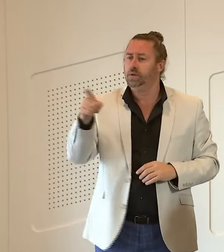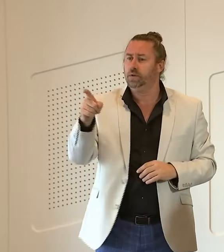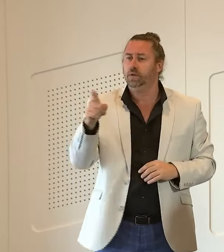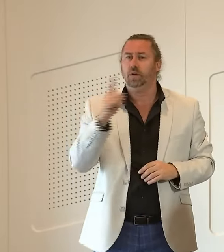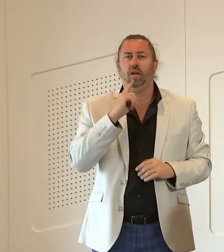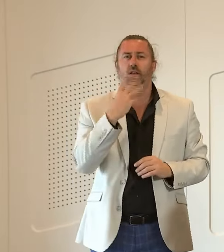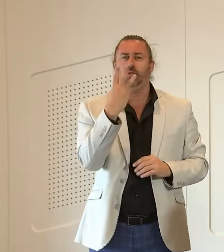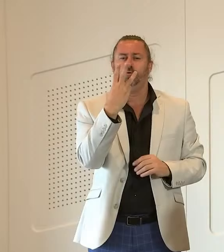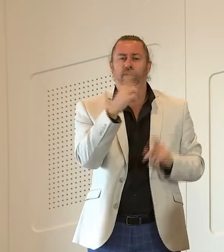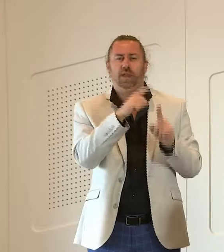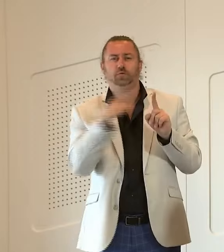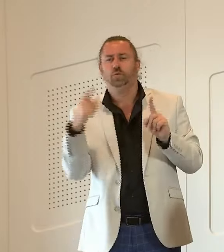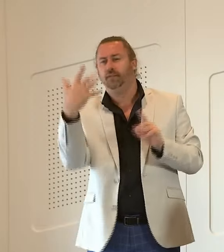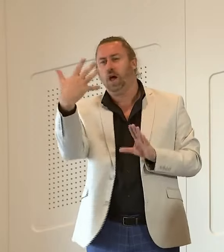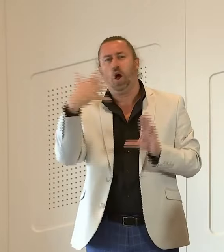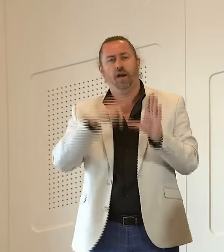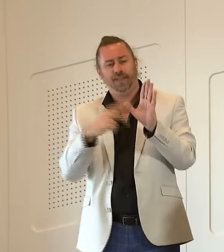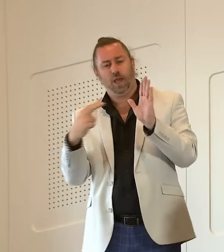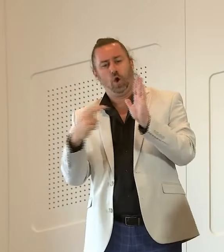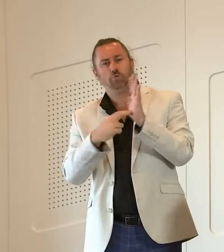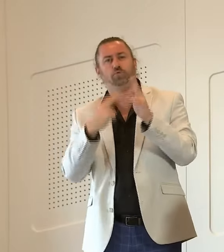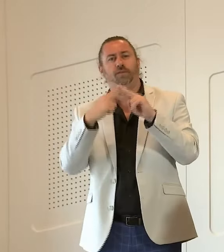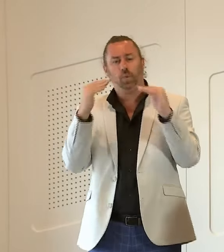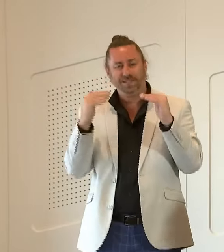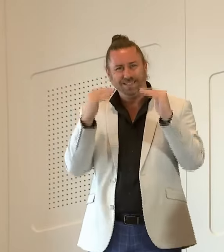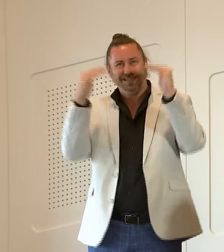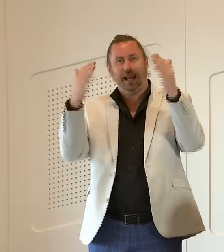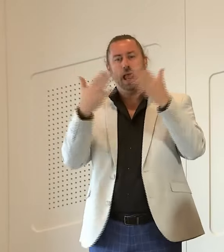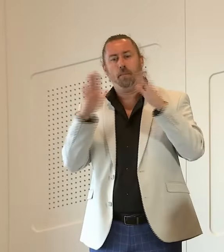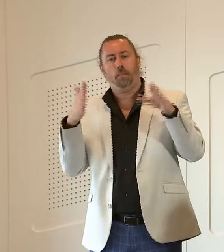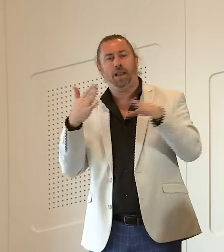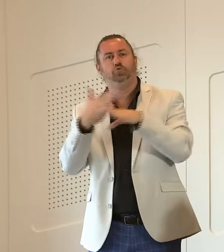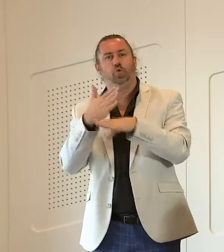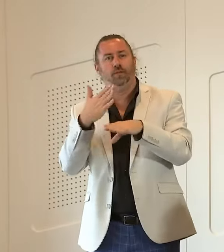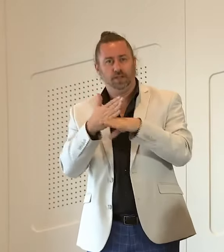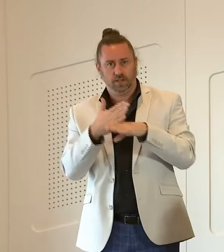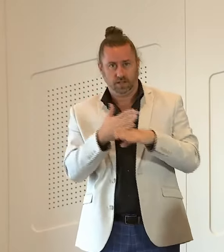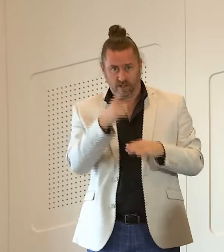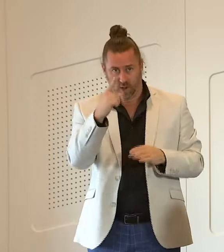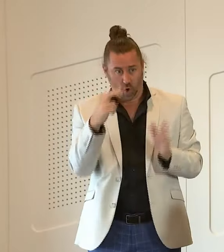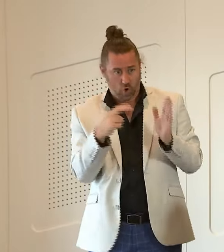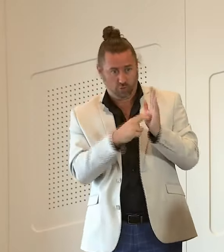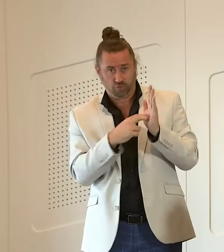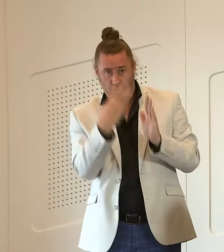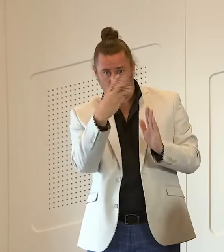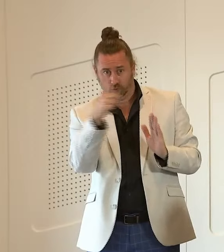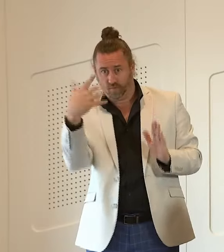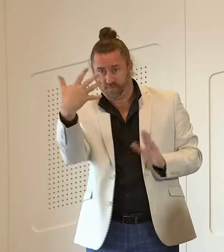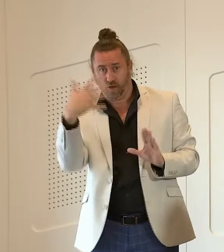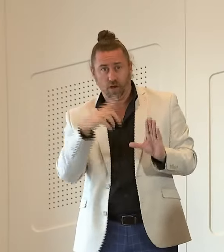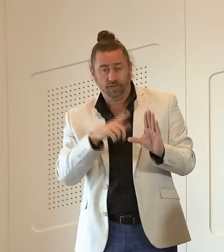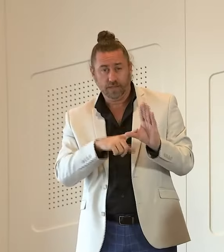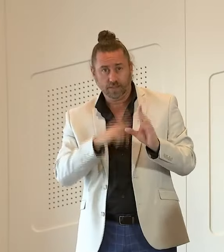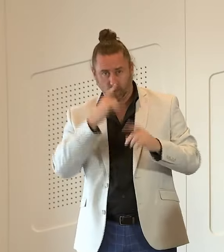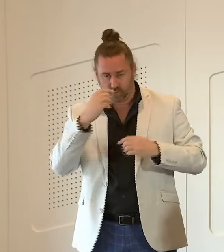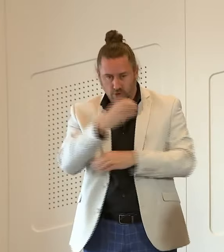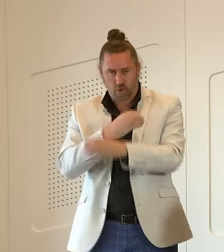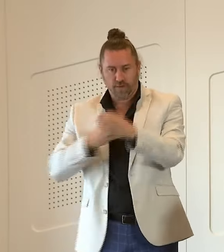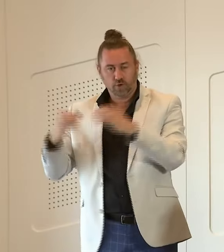to five year contracts for senior public servants are a problem because people are scared to stand up to senior management do you think they need to be more permanent workforce